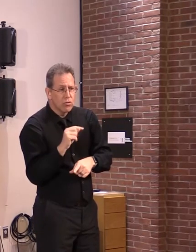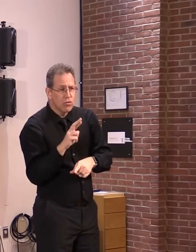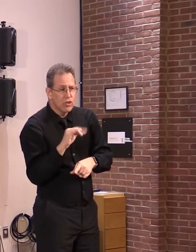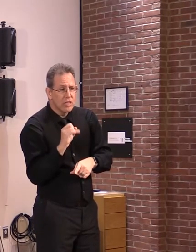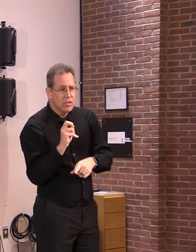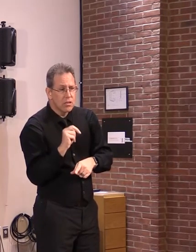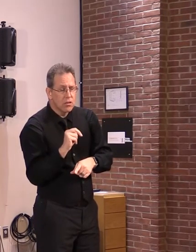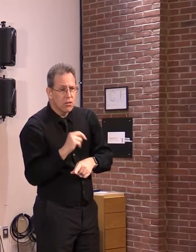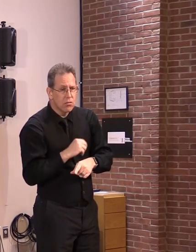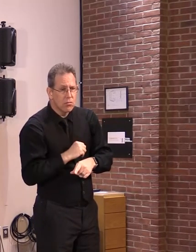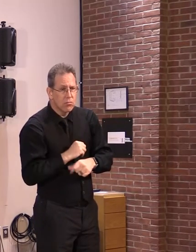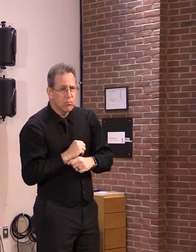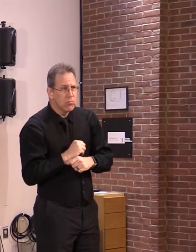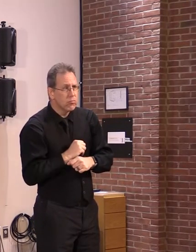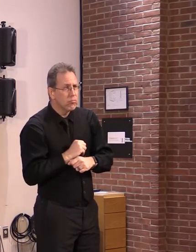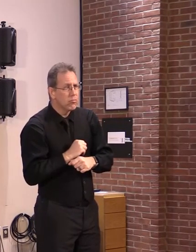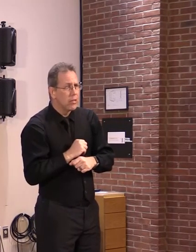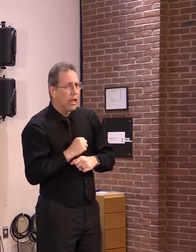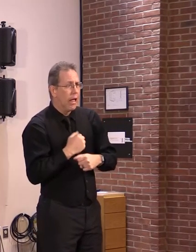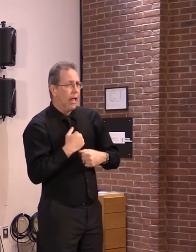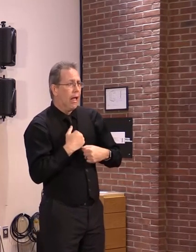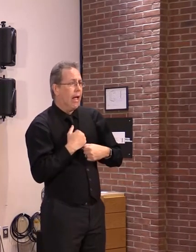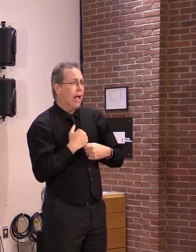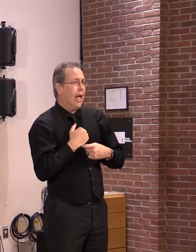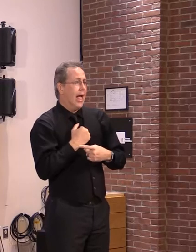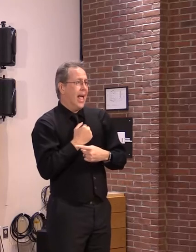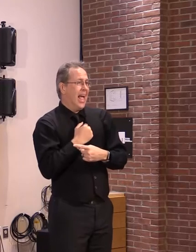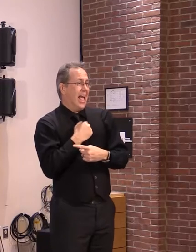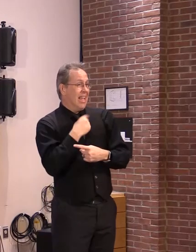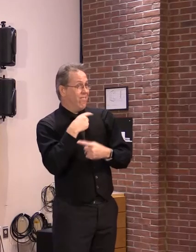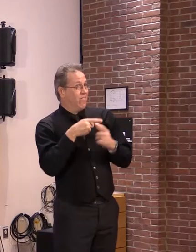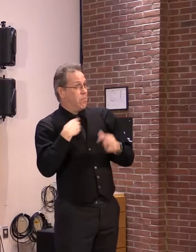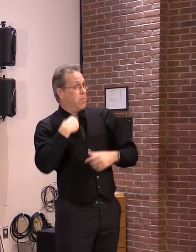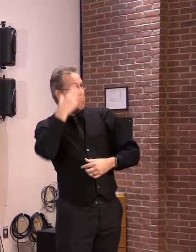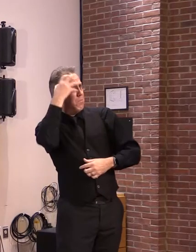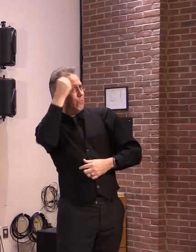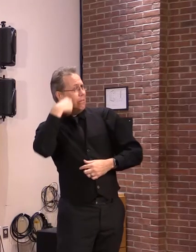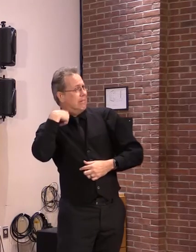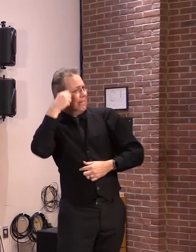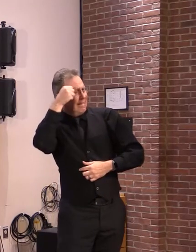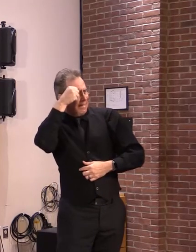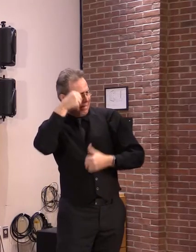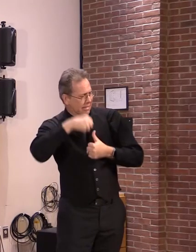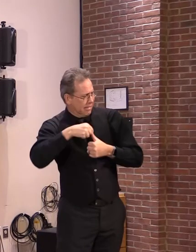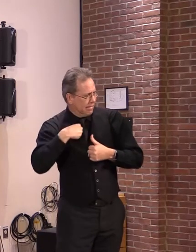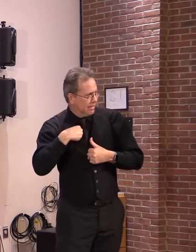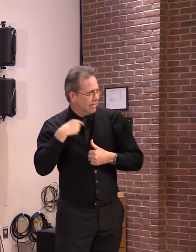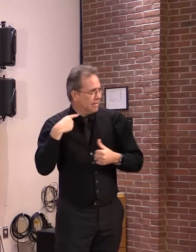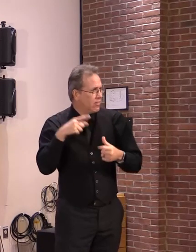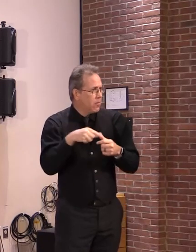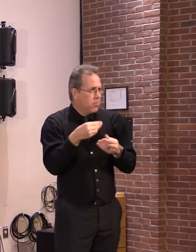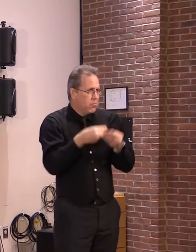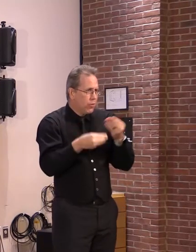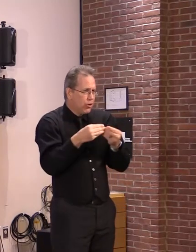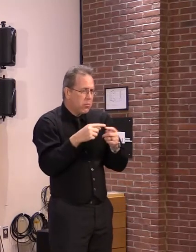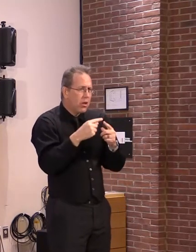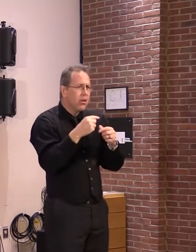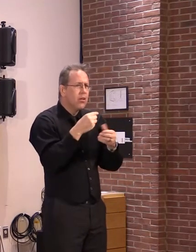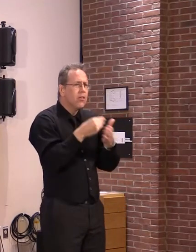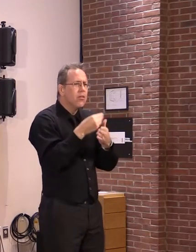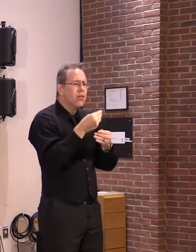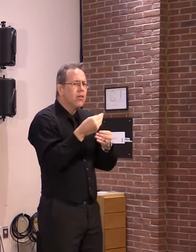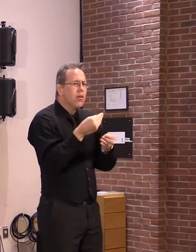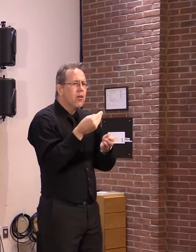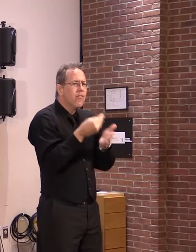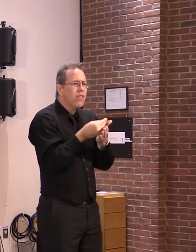and I'm just going by memory, that in this budget for the next budget cycle that we've included